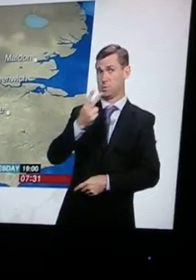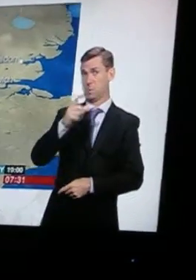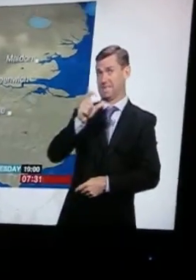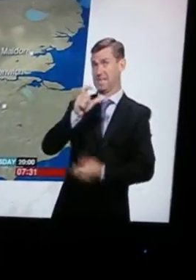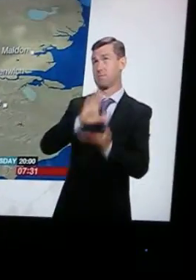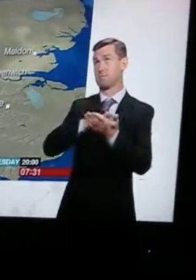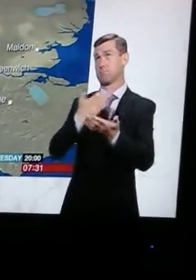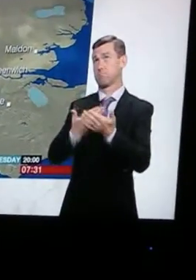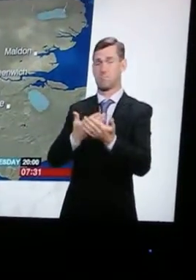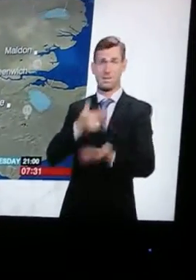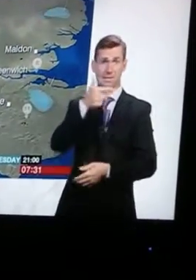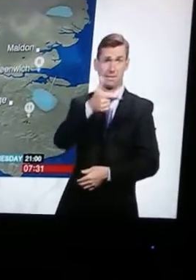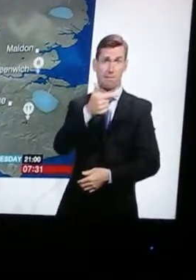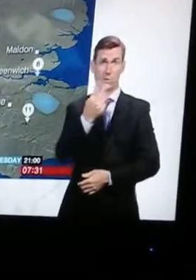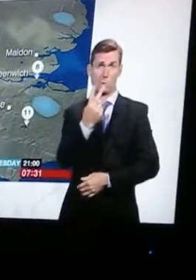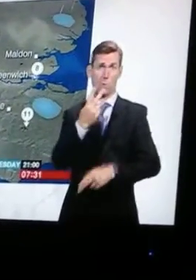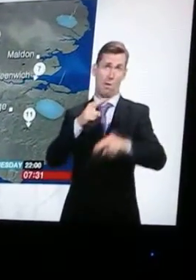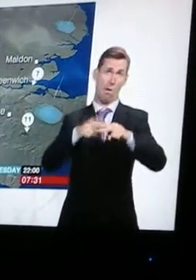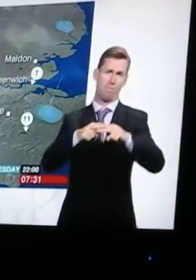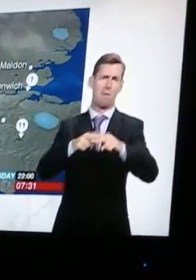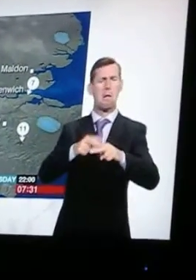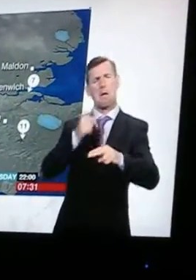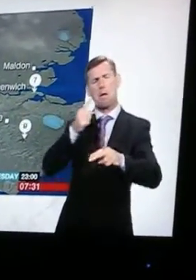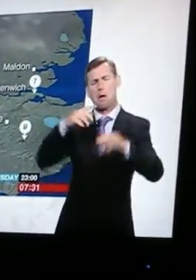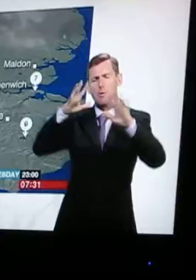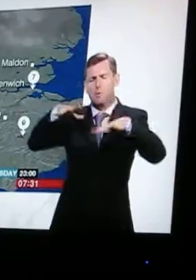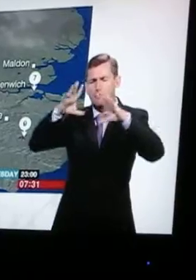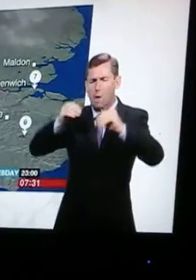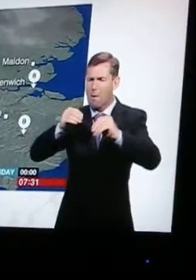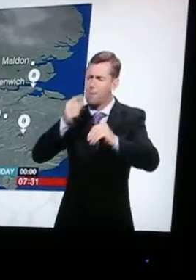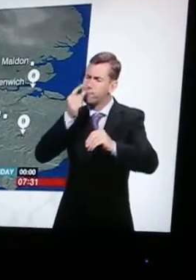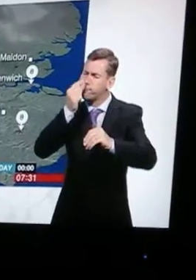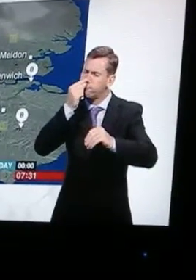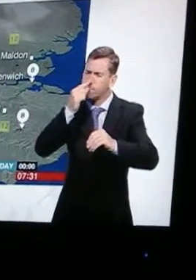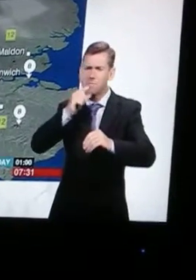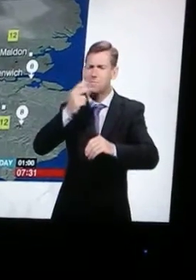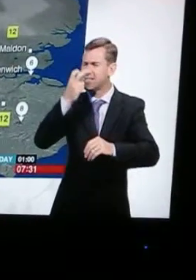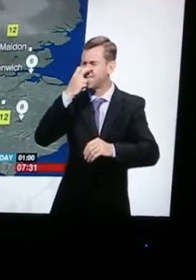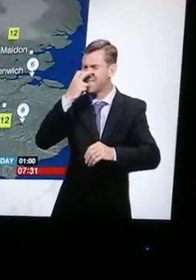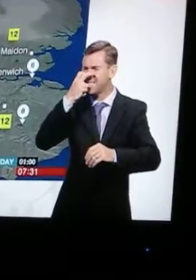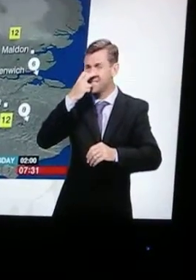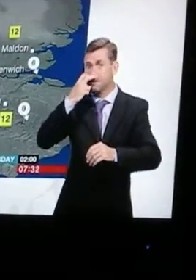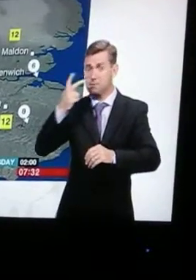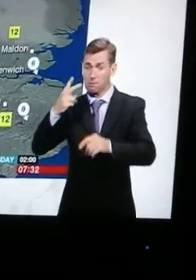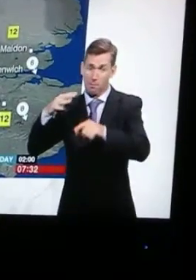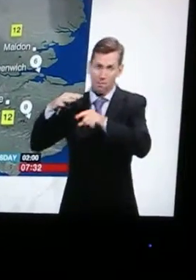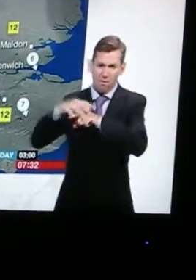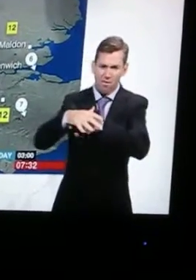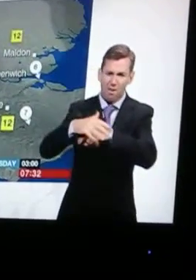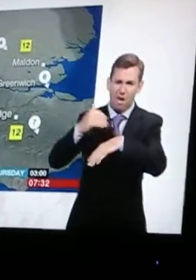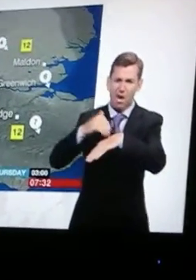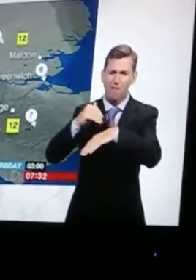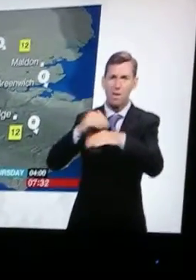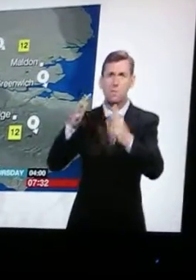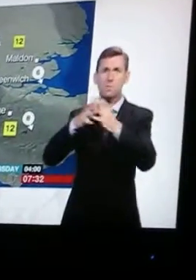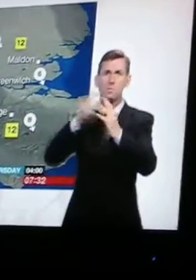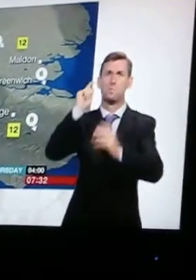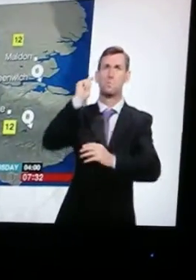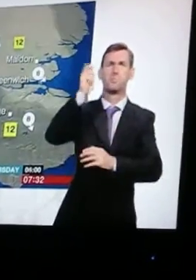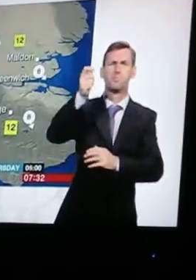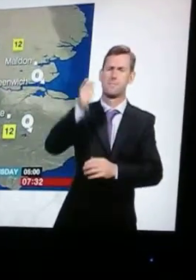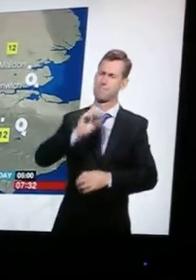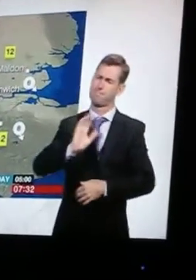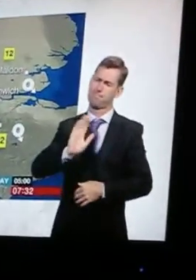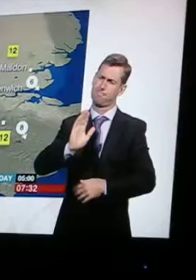72 in Fahrenheit. The upstreet shower perhaps just to come through later this evening. Shouldn't affect play though at Wimbledon. We'll keep temperatures up in double